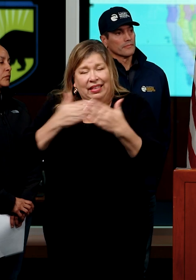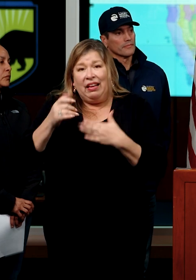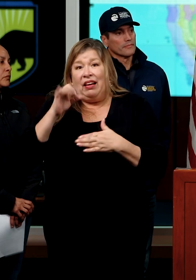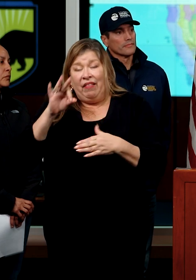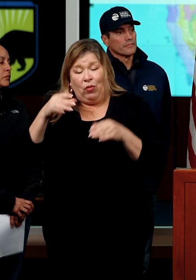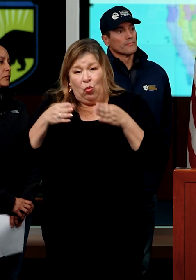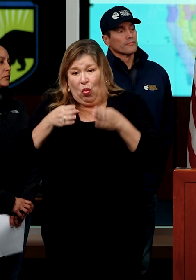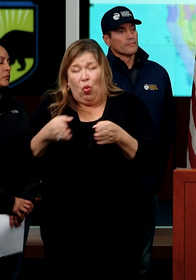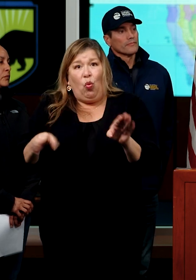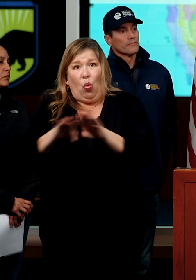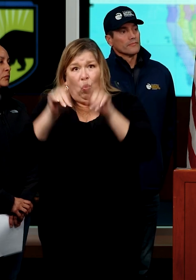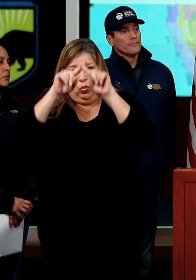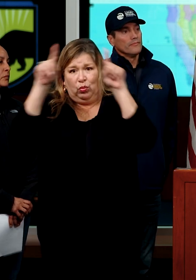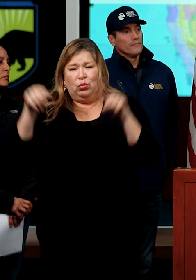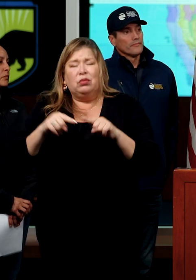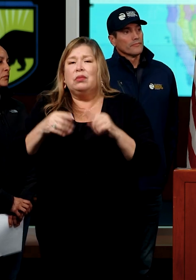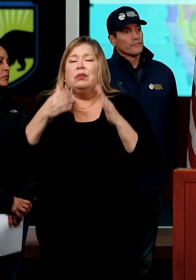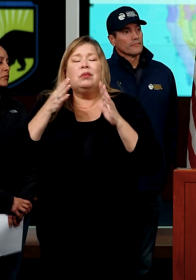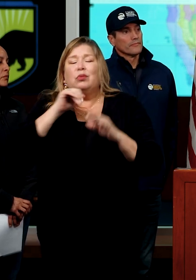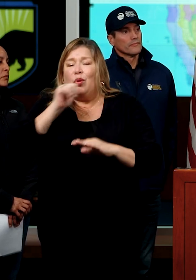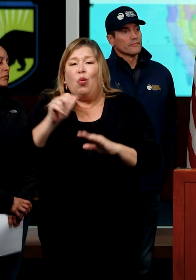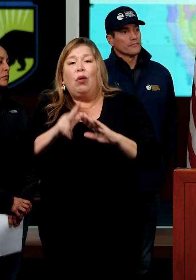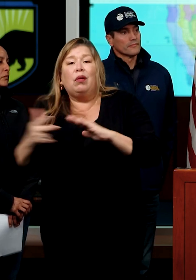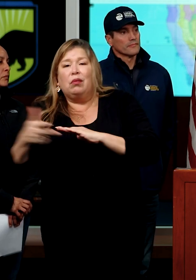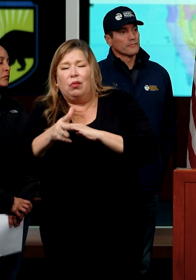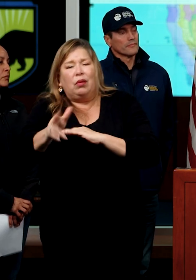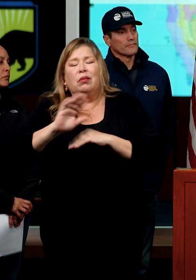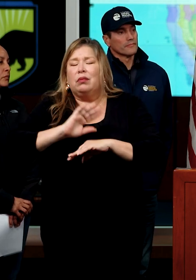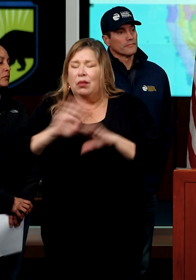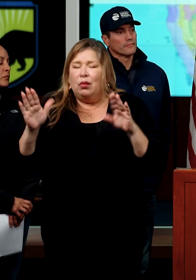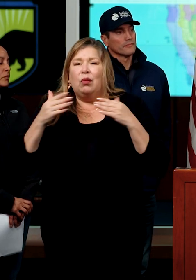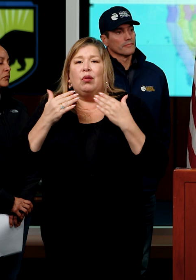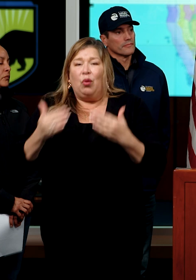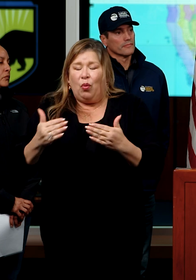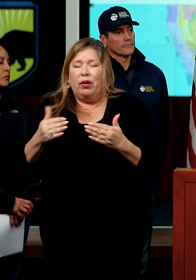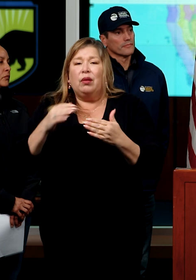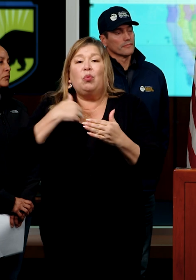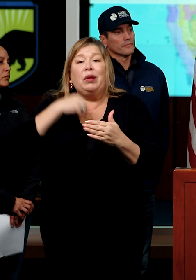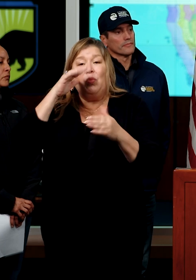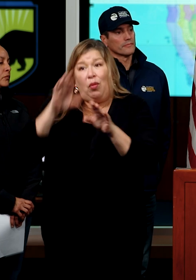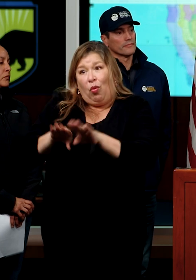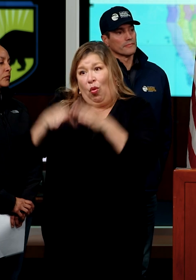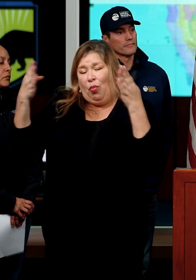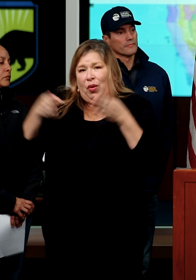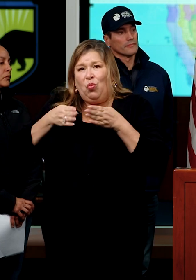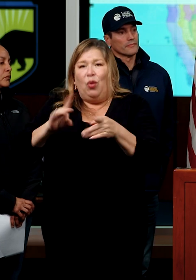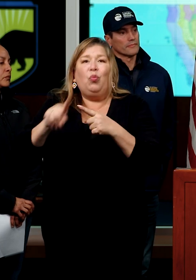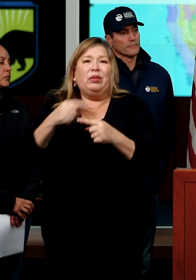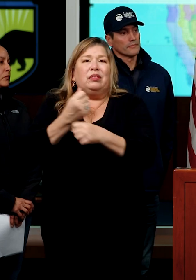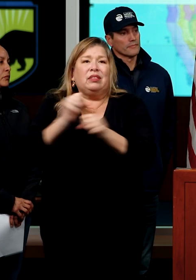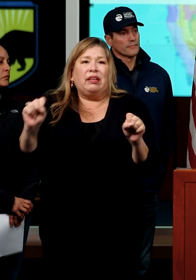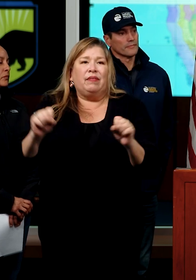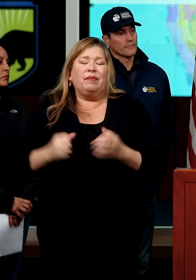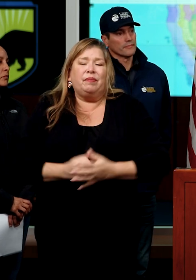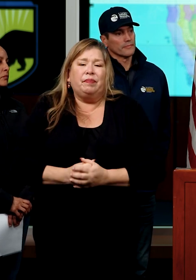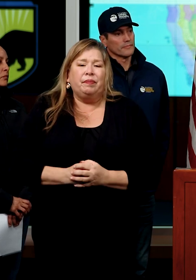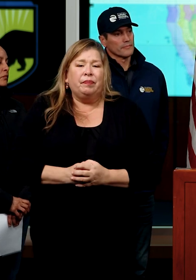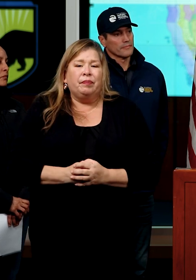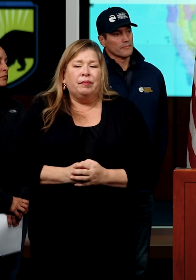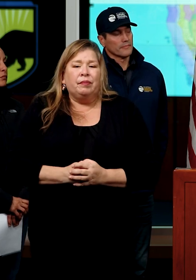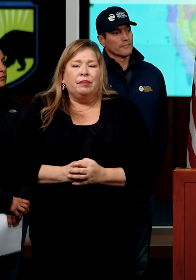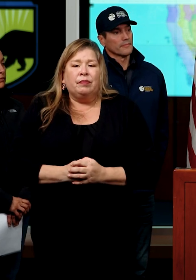a hazard and we ask that you do not go around it. We will pick up the closure as soon as it is safe. We're working with